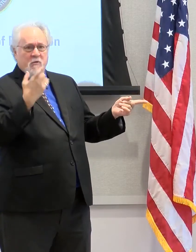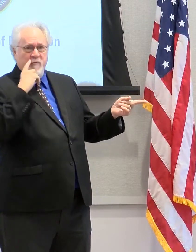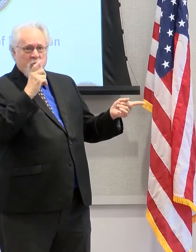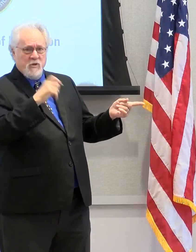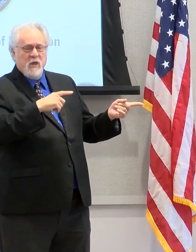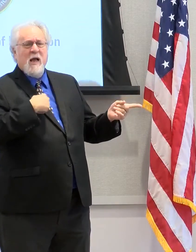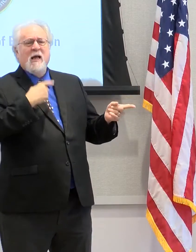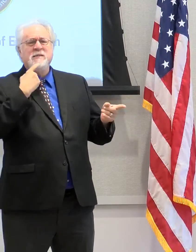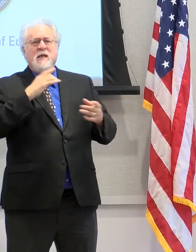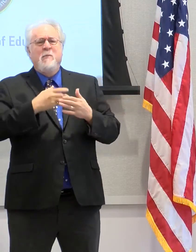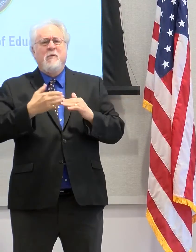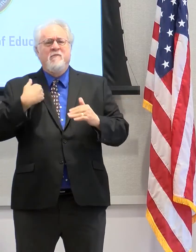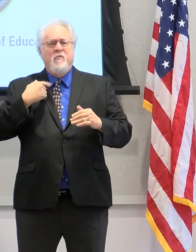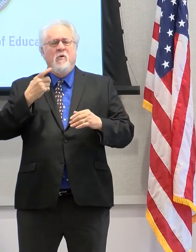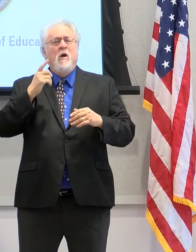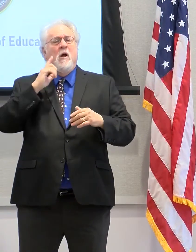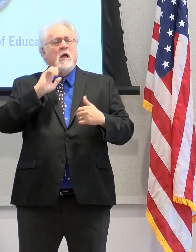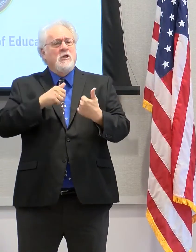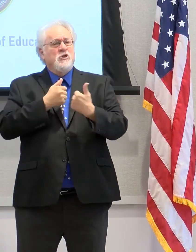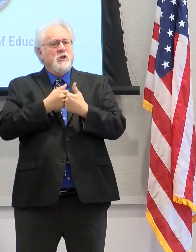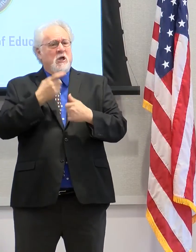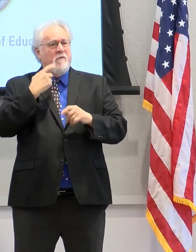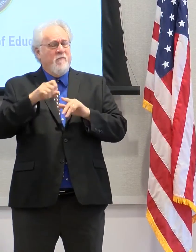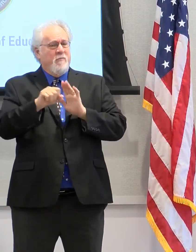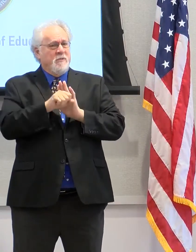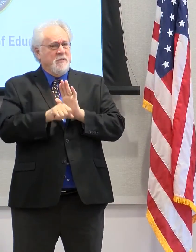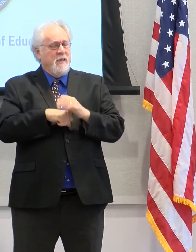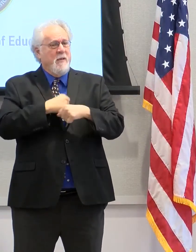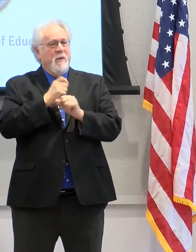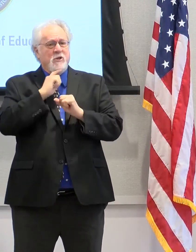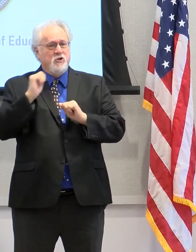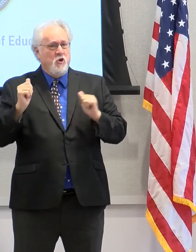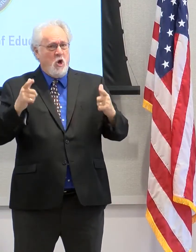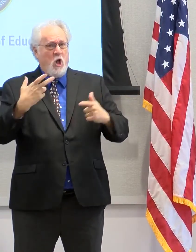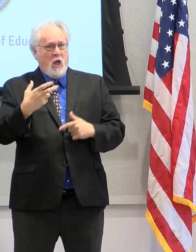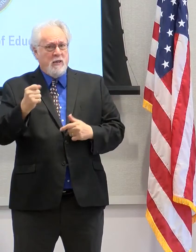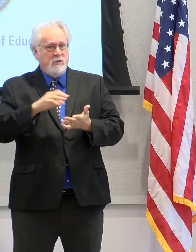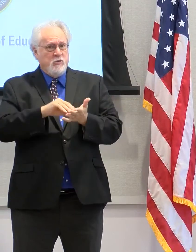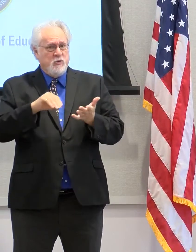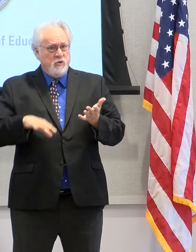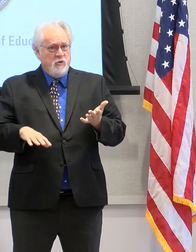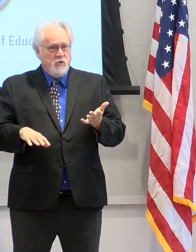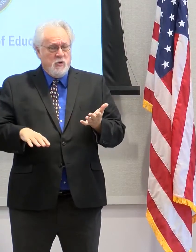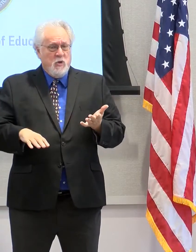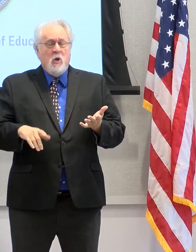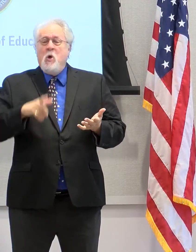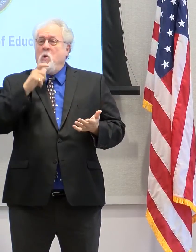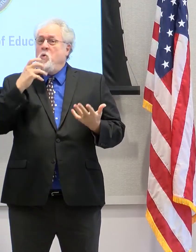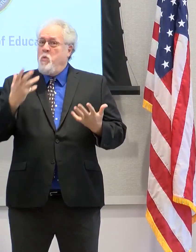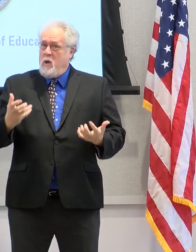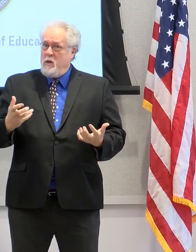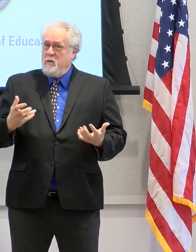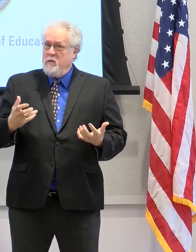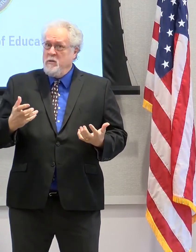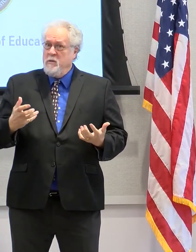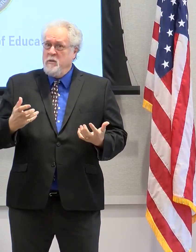about a challenge from this state to make sure that every high school student, those who want to, and certainly we should challenge